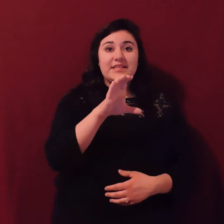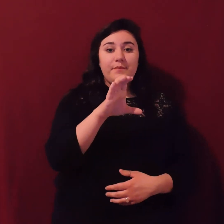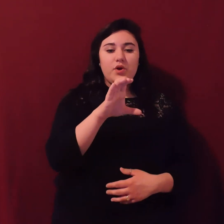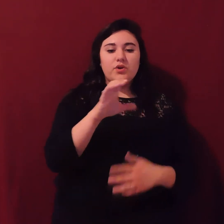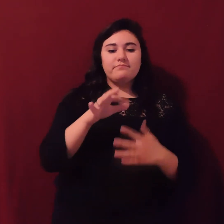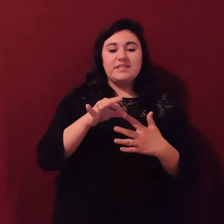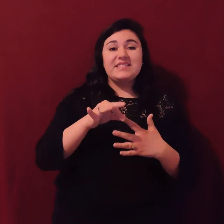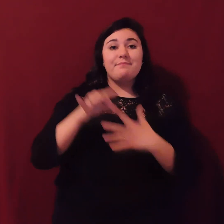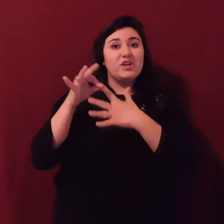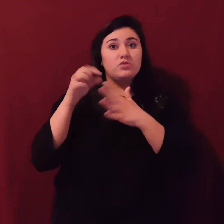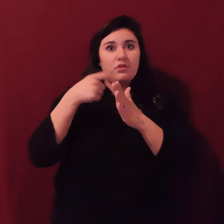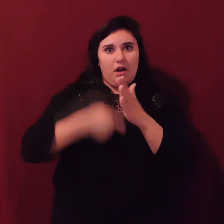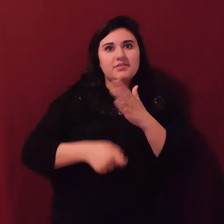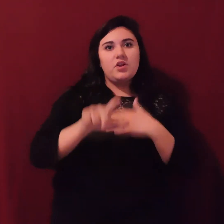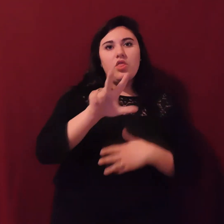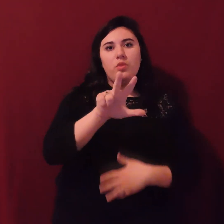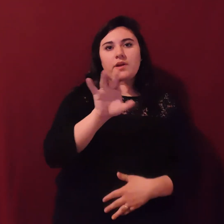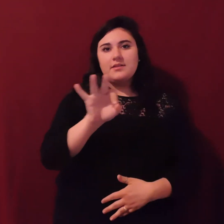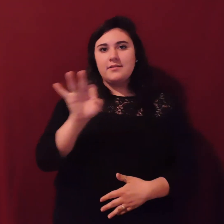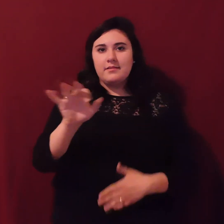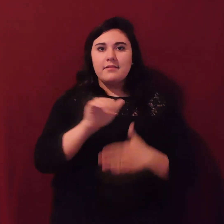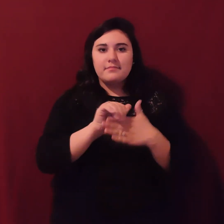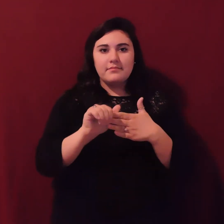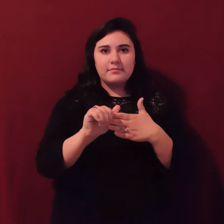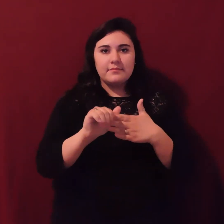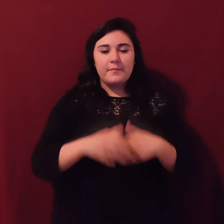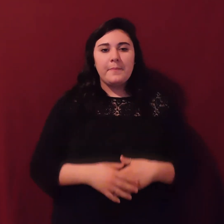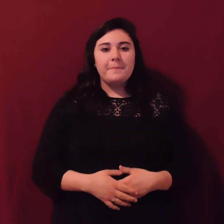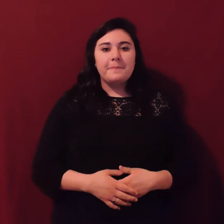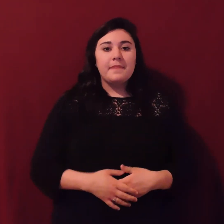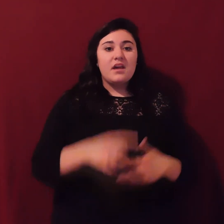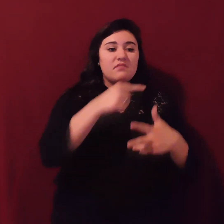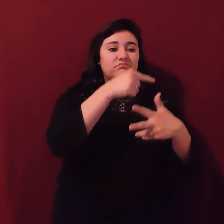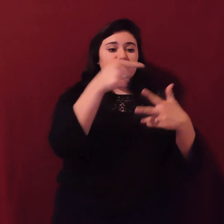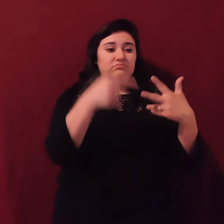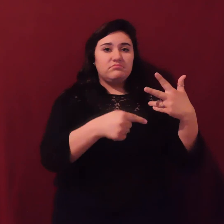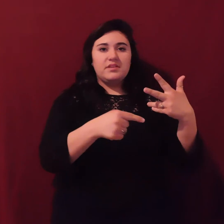In December, that $3.99 applies to both Carnival, Disney, and the Celebrity Cruise.